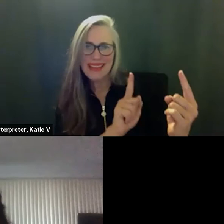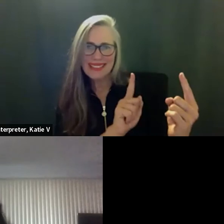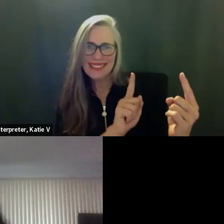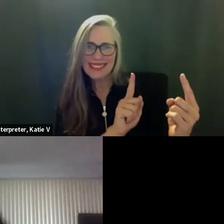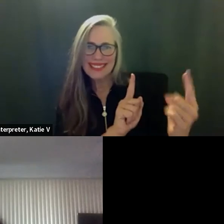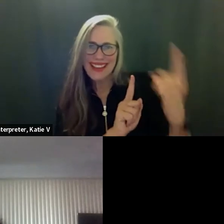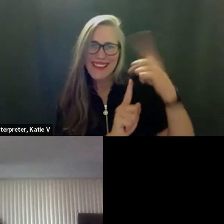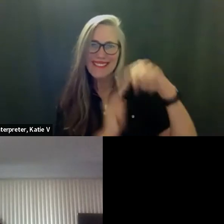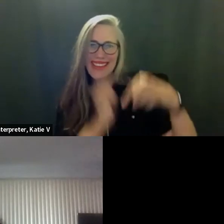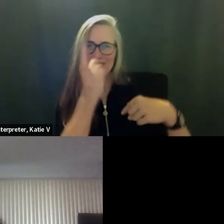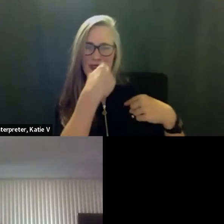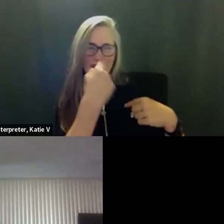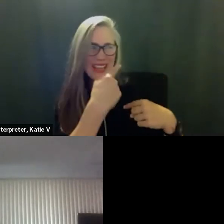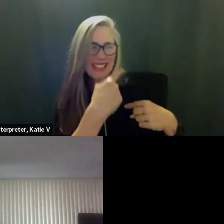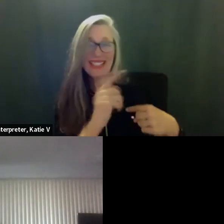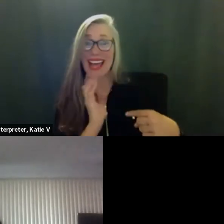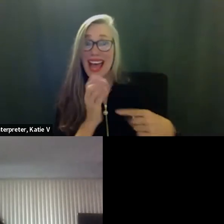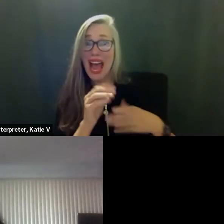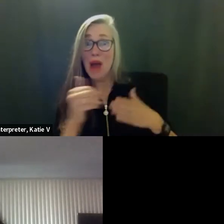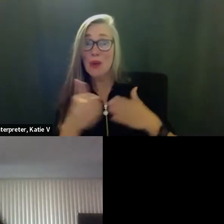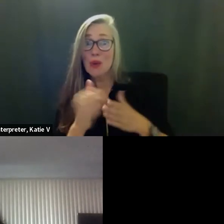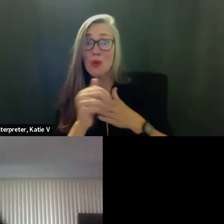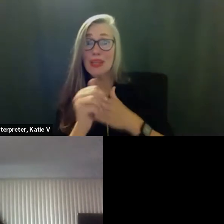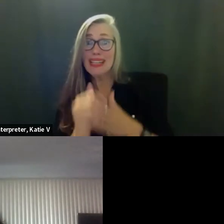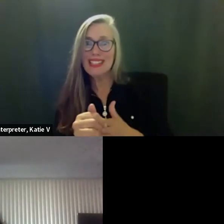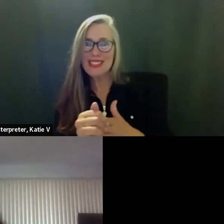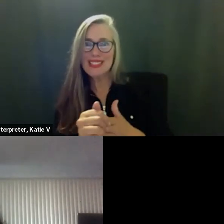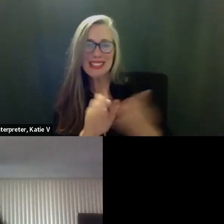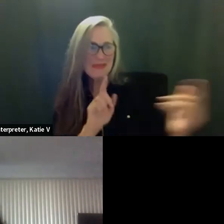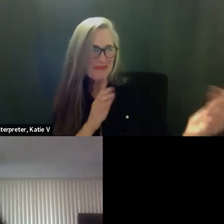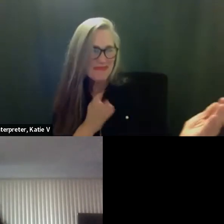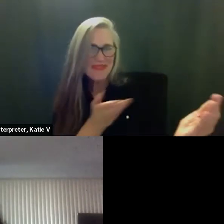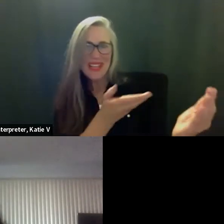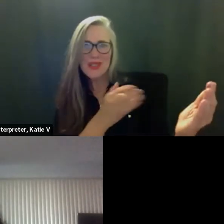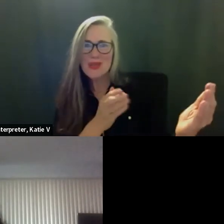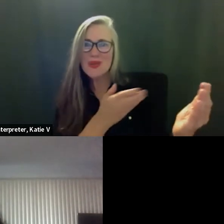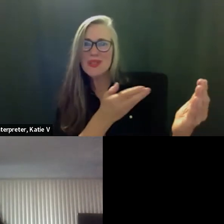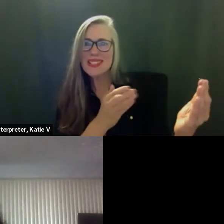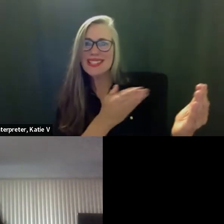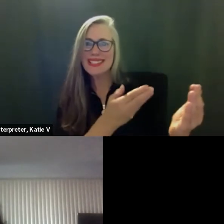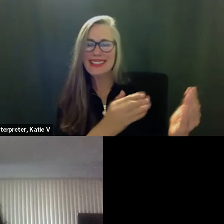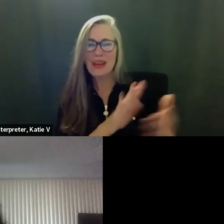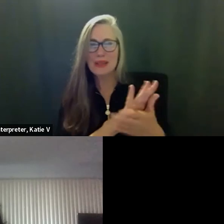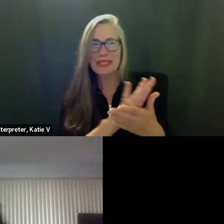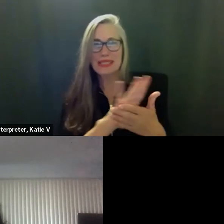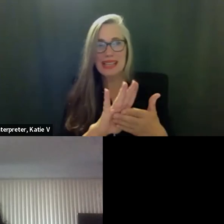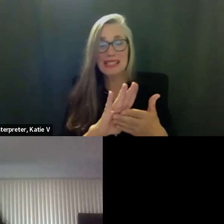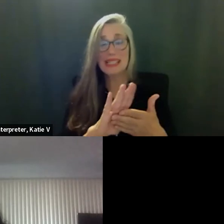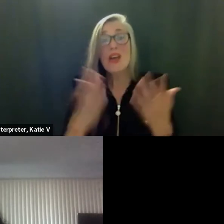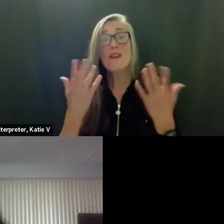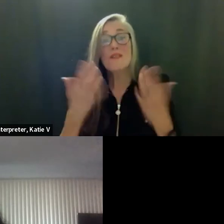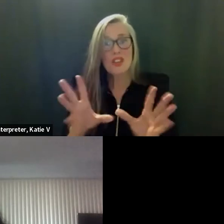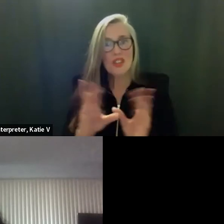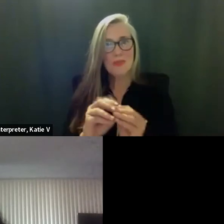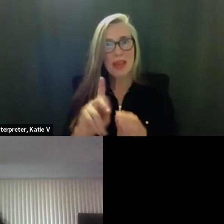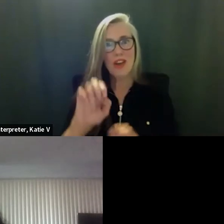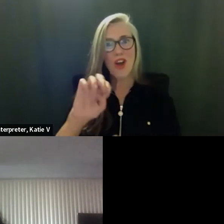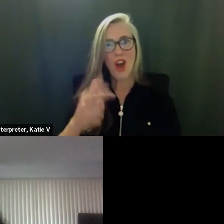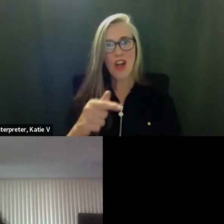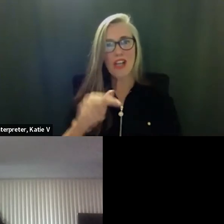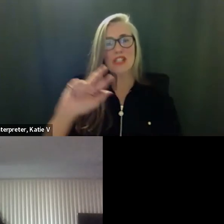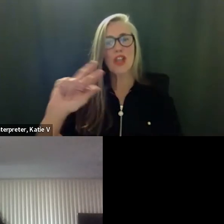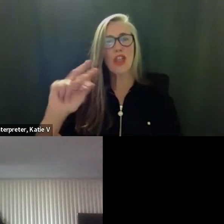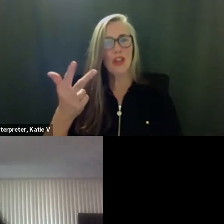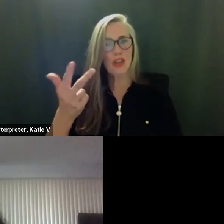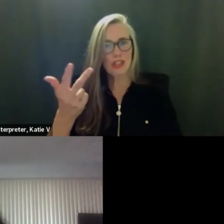we met with them on august 3rd to review the changes and so we actually completed everything on time and